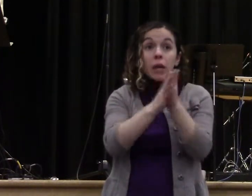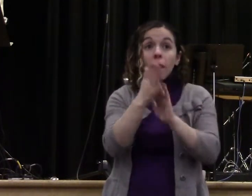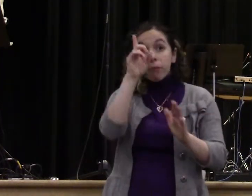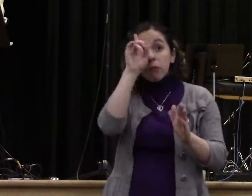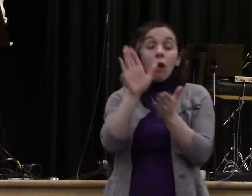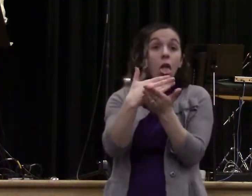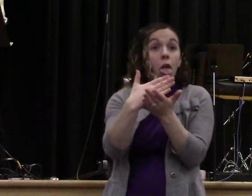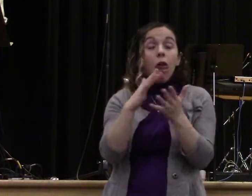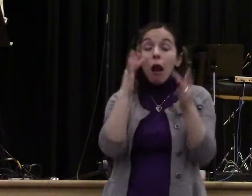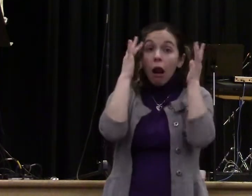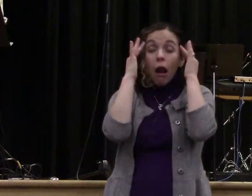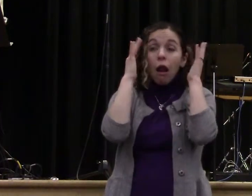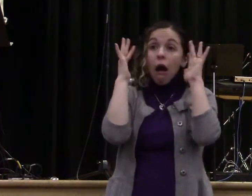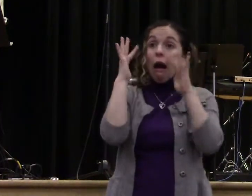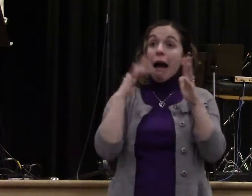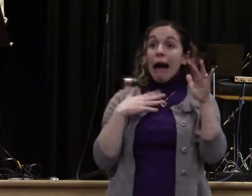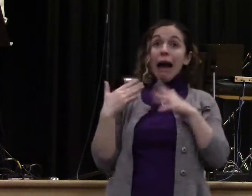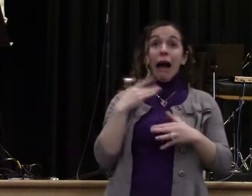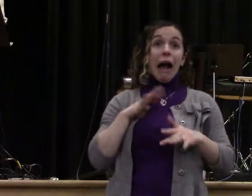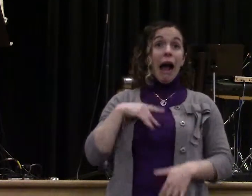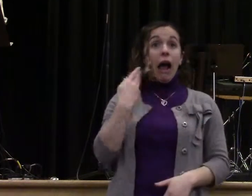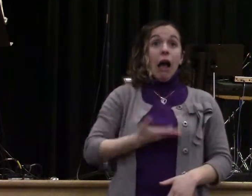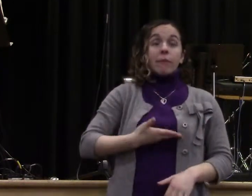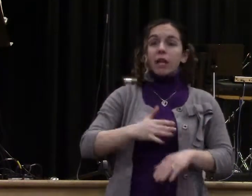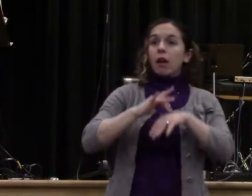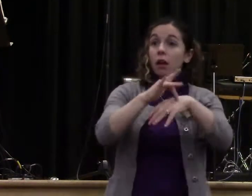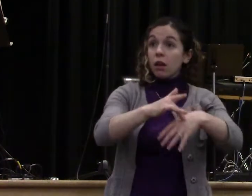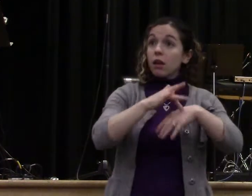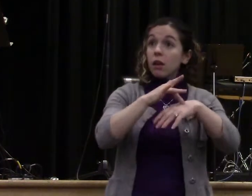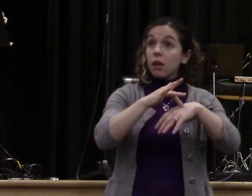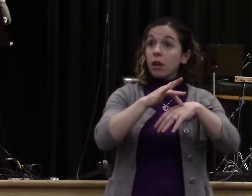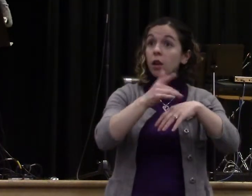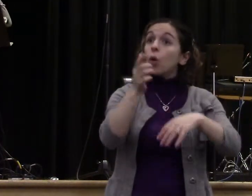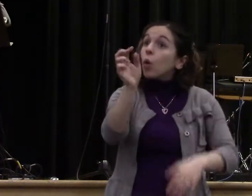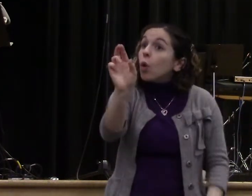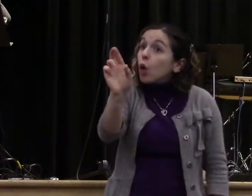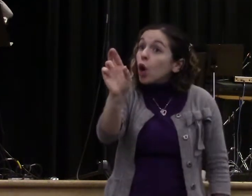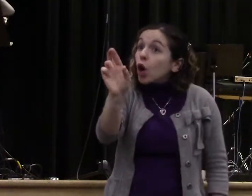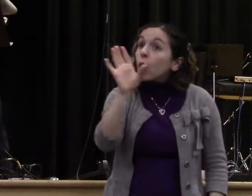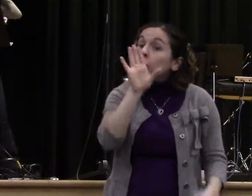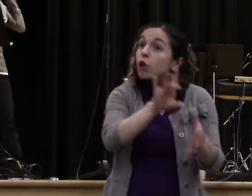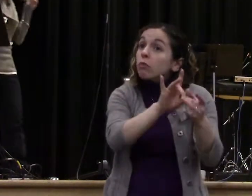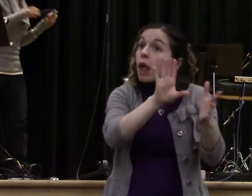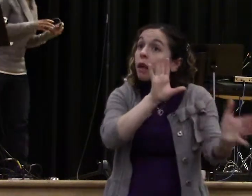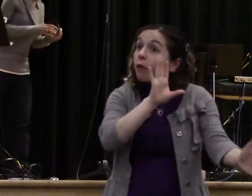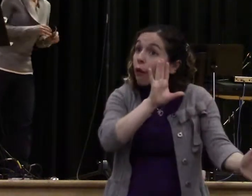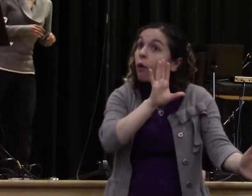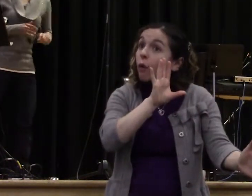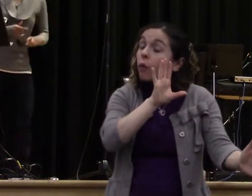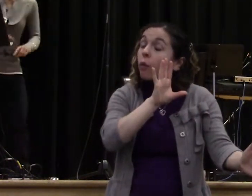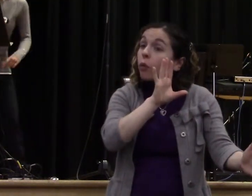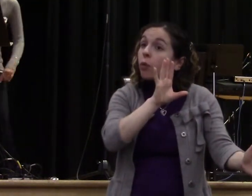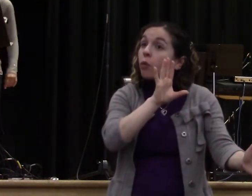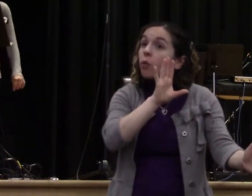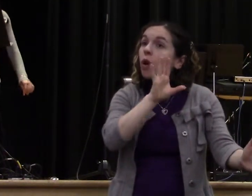How many people know in this day and age there are not only drama queens in your life, there are some drama kings in your life?